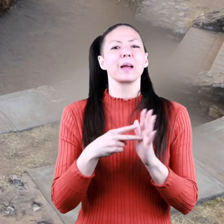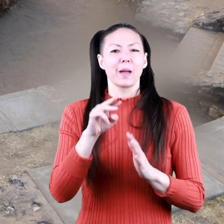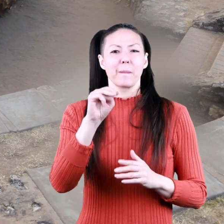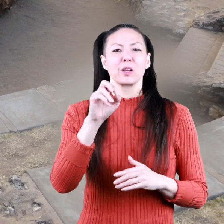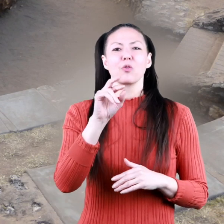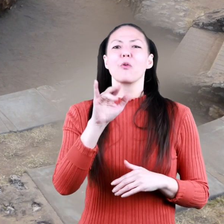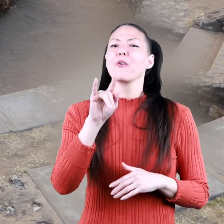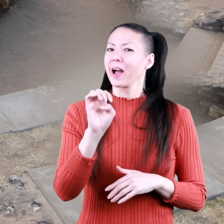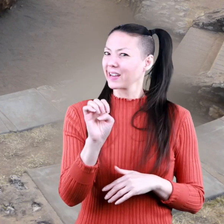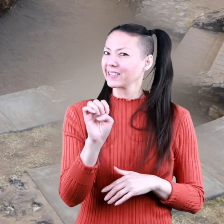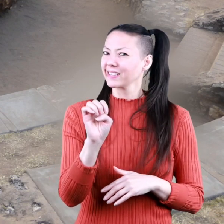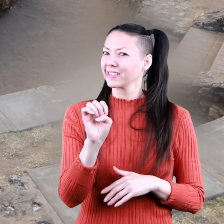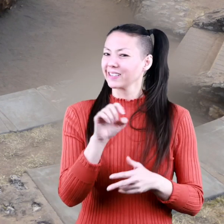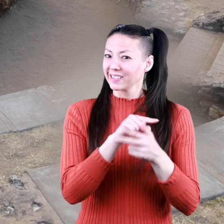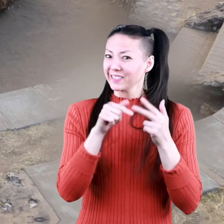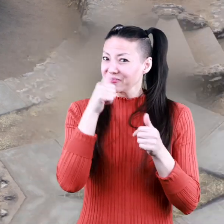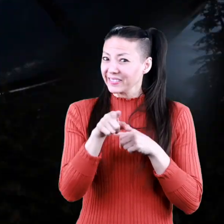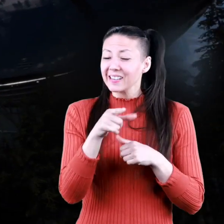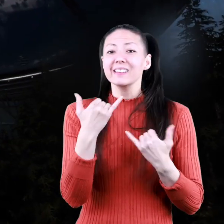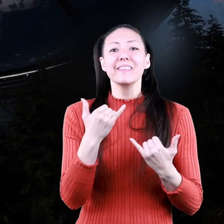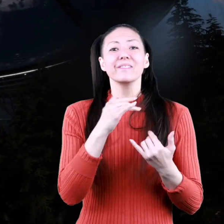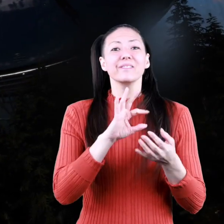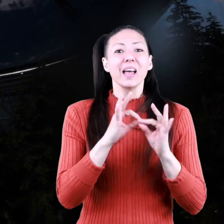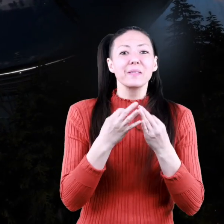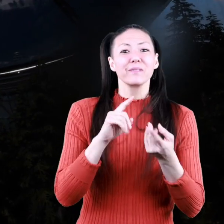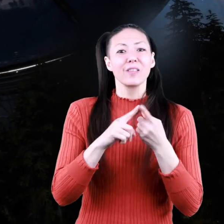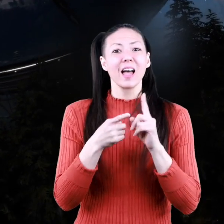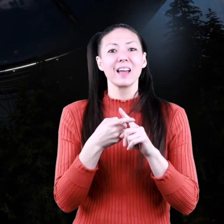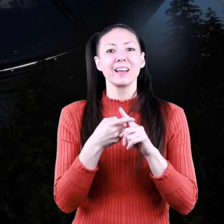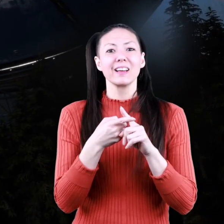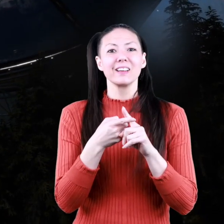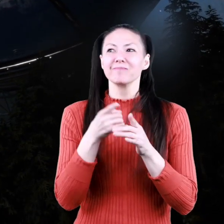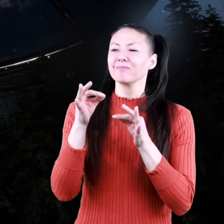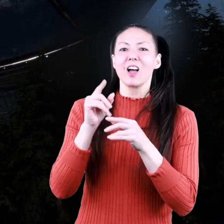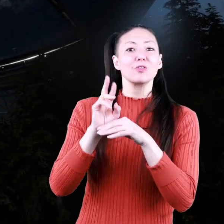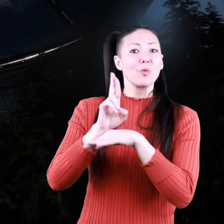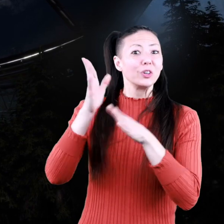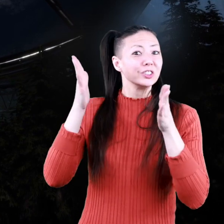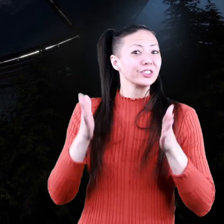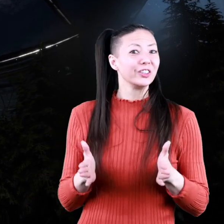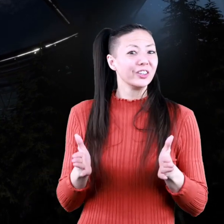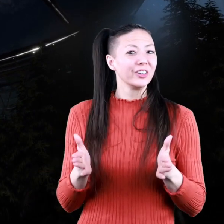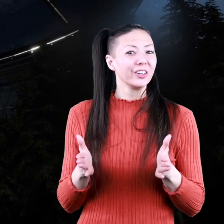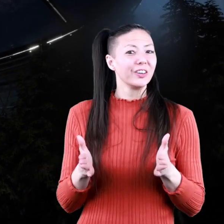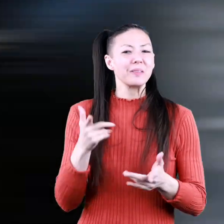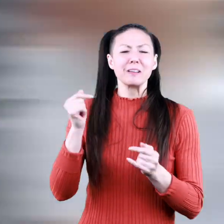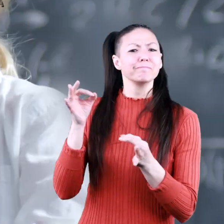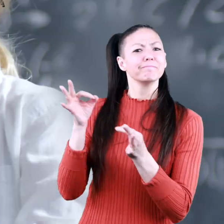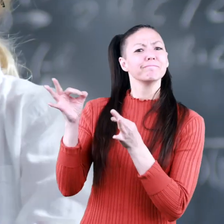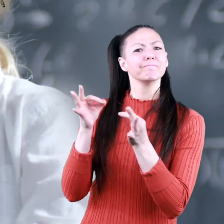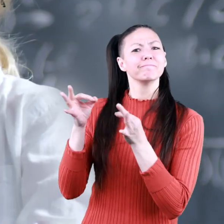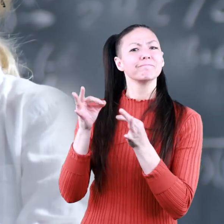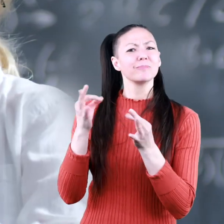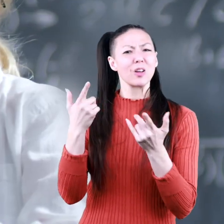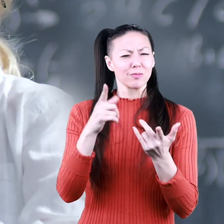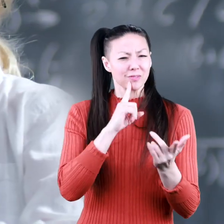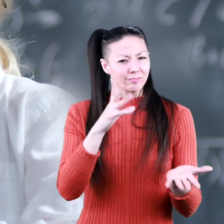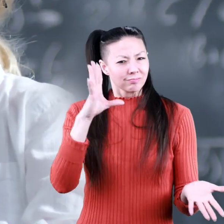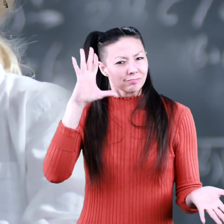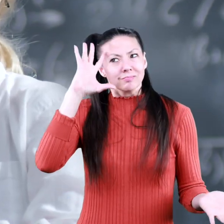meteorite! Your family and friends may mistake you for an astronomer, but you can explain that you're just